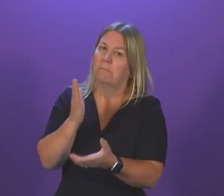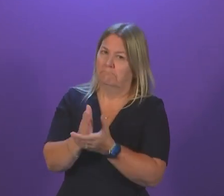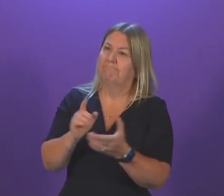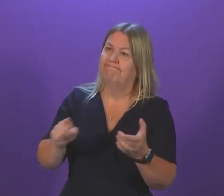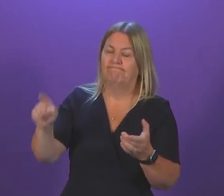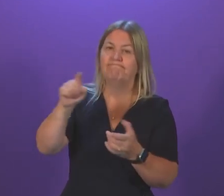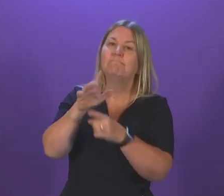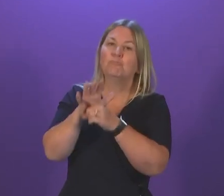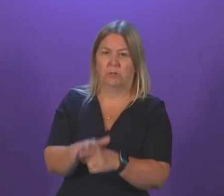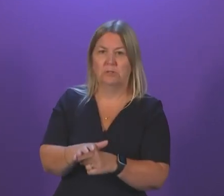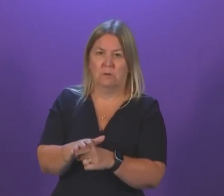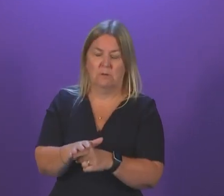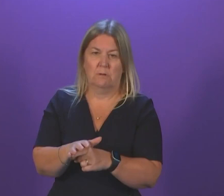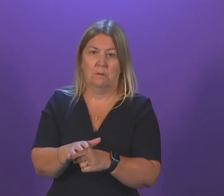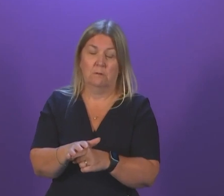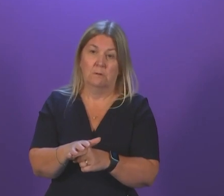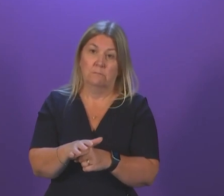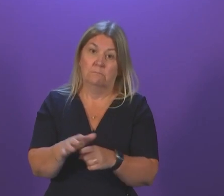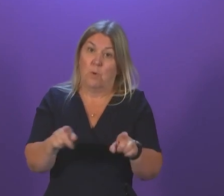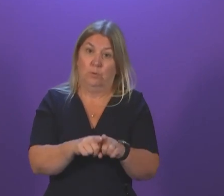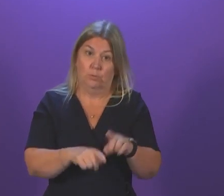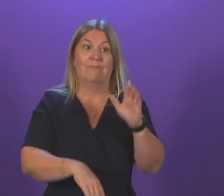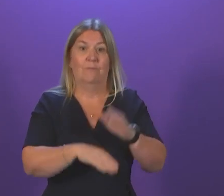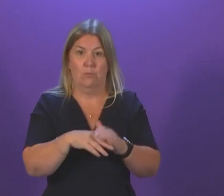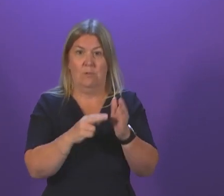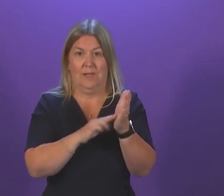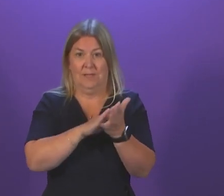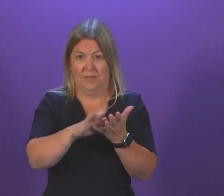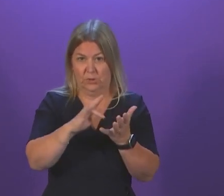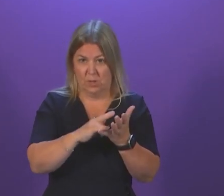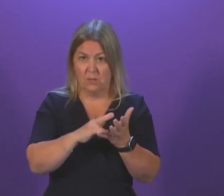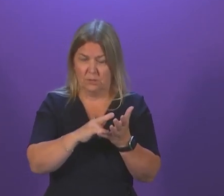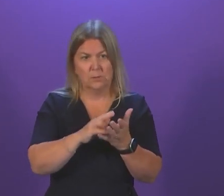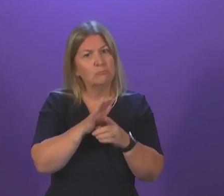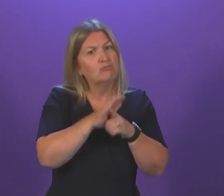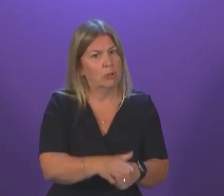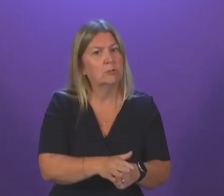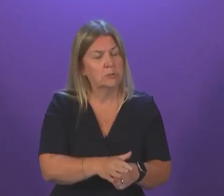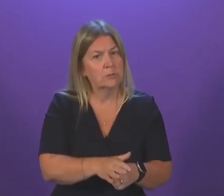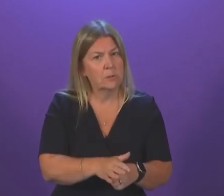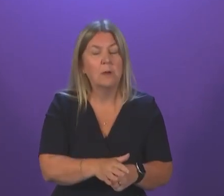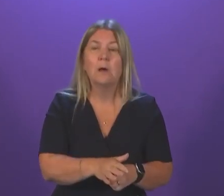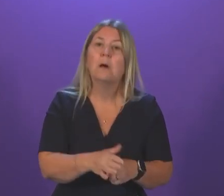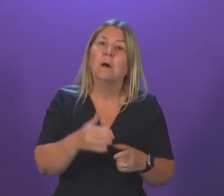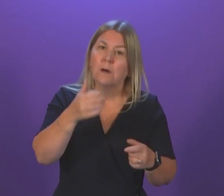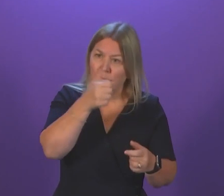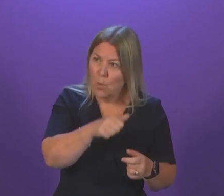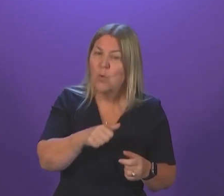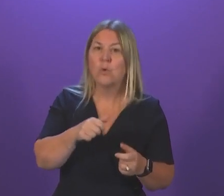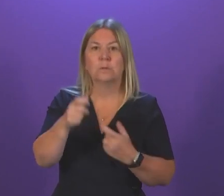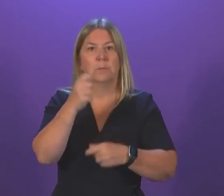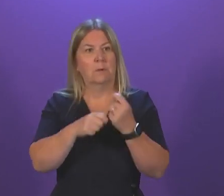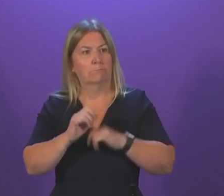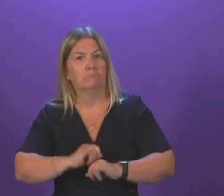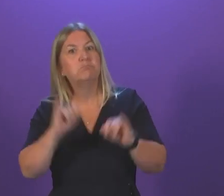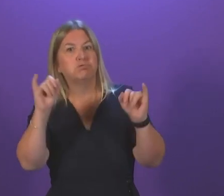as indeed is the NHS as a whole. That pressure has been considerably exacerbated because